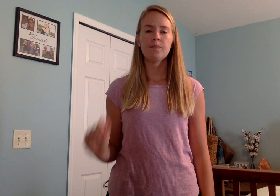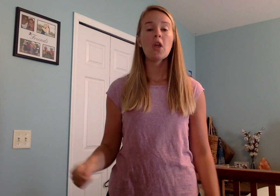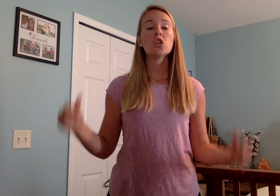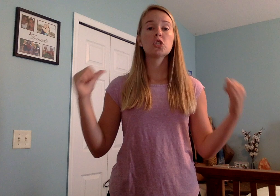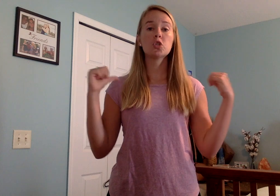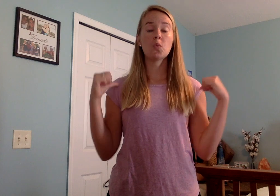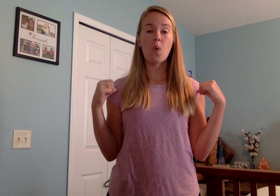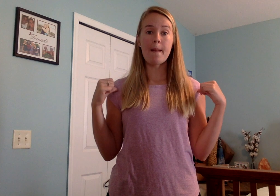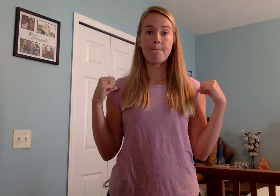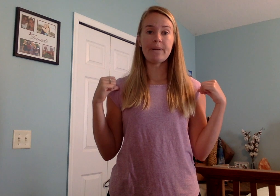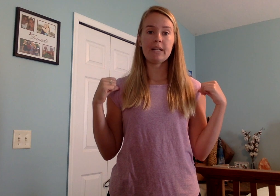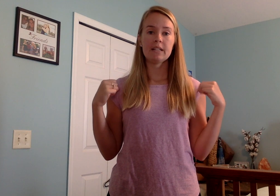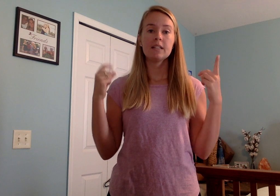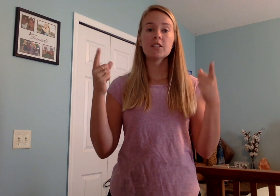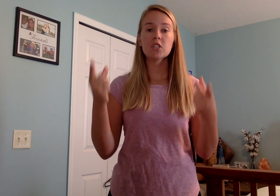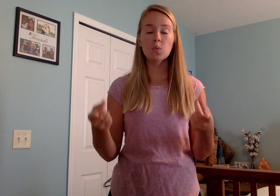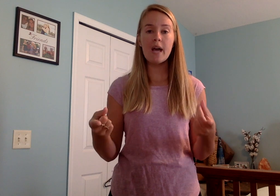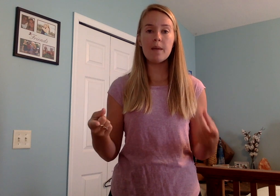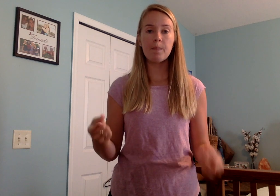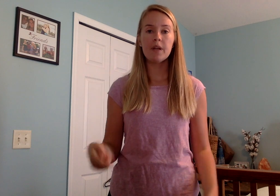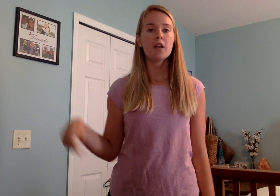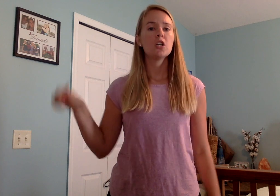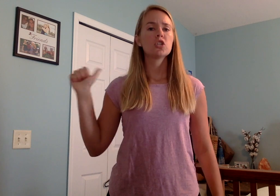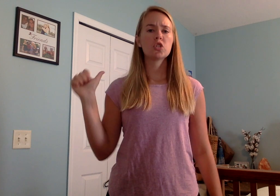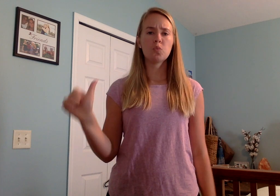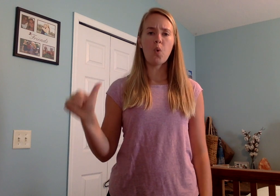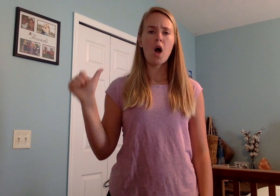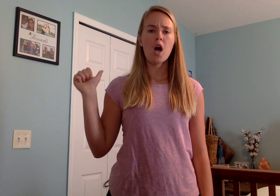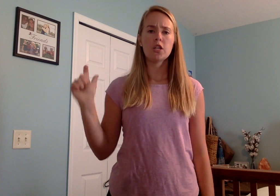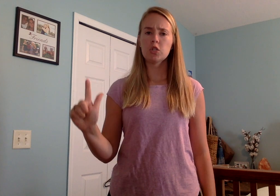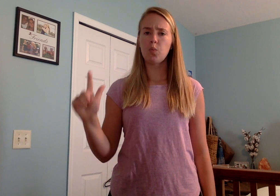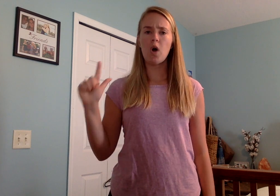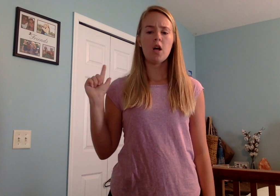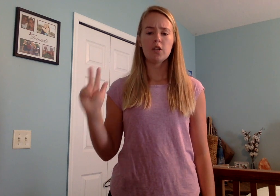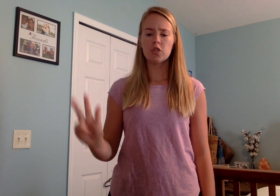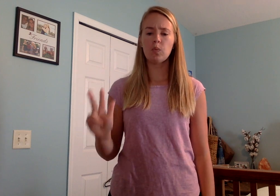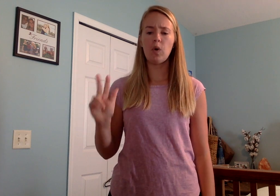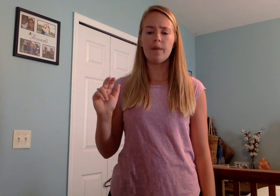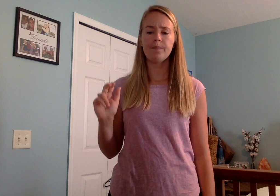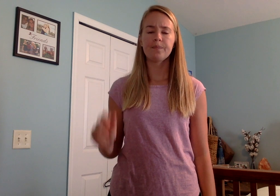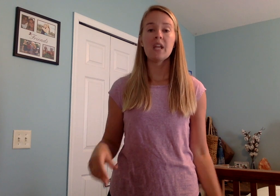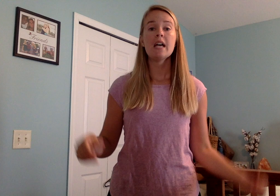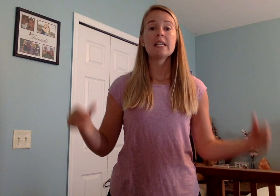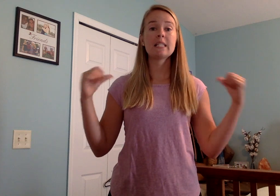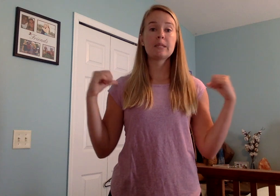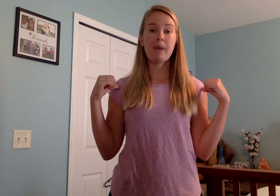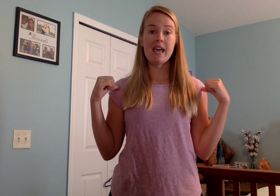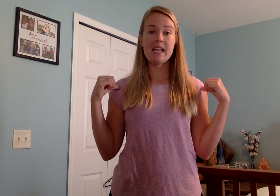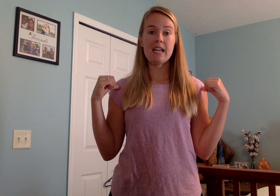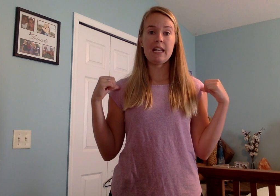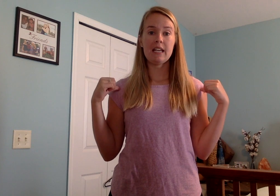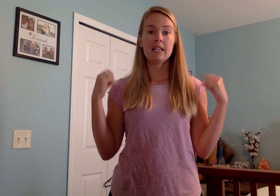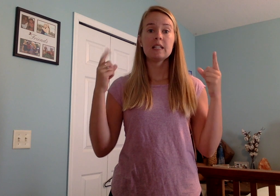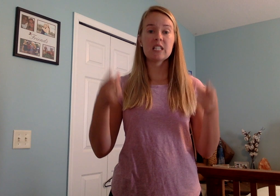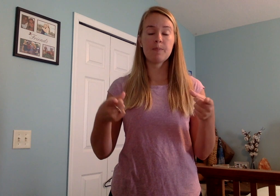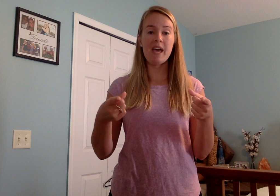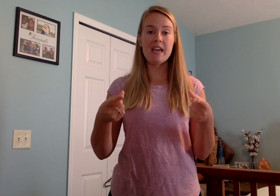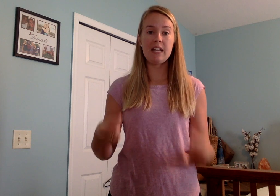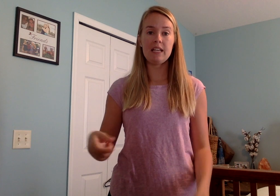Swipe, swipe. Swipe, sw, sw, sw. Spade, spade.